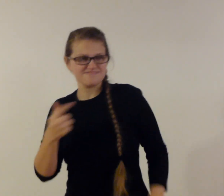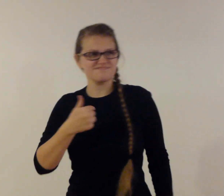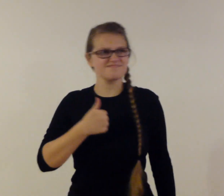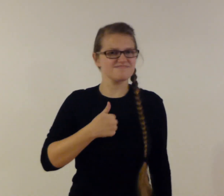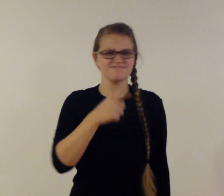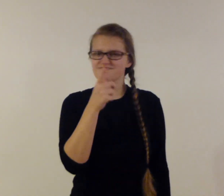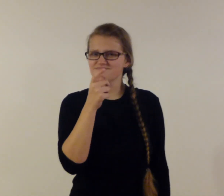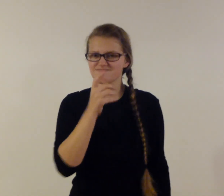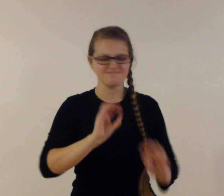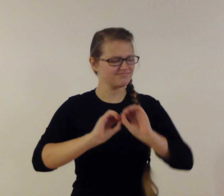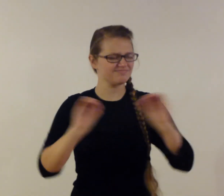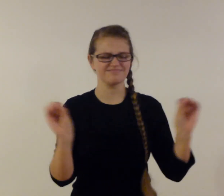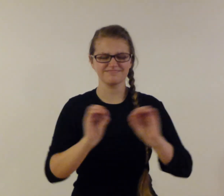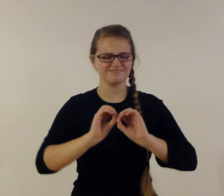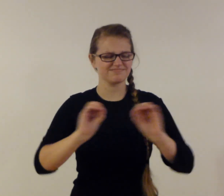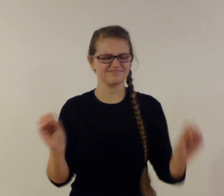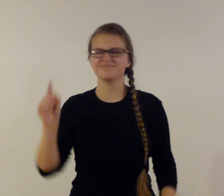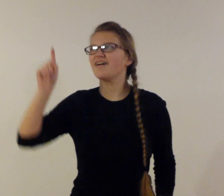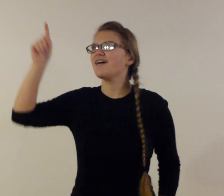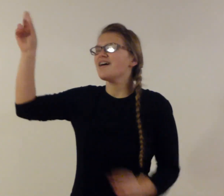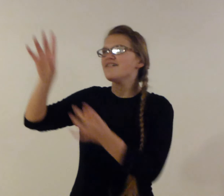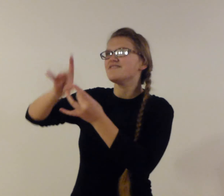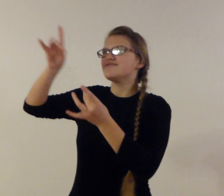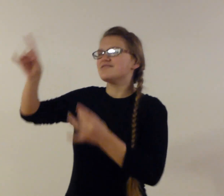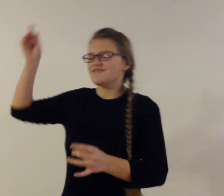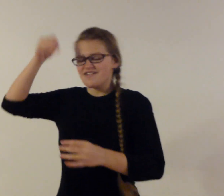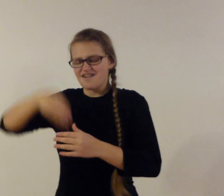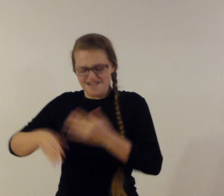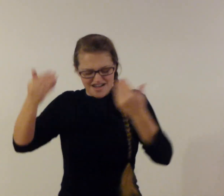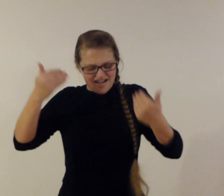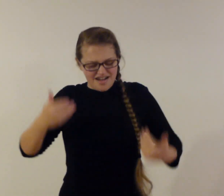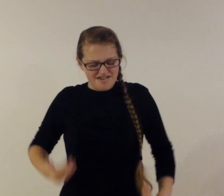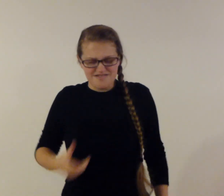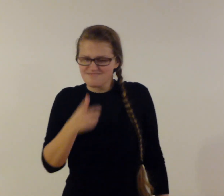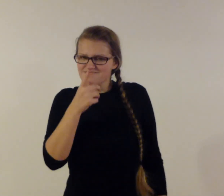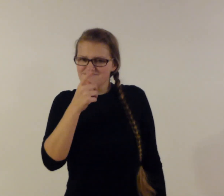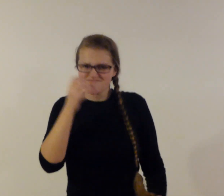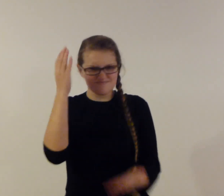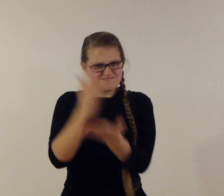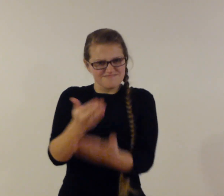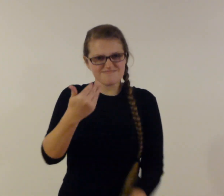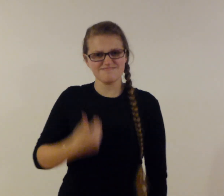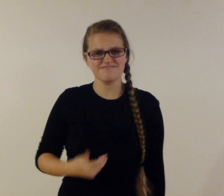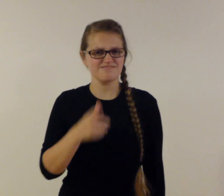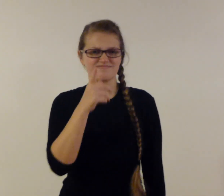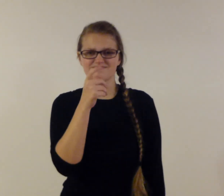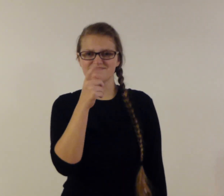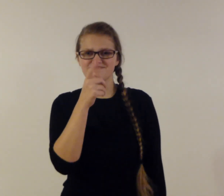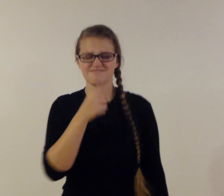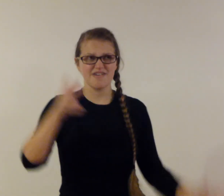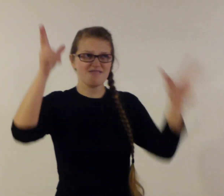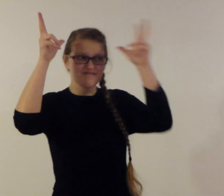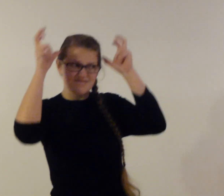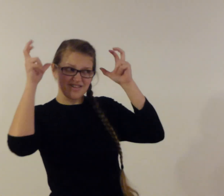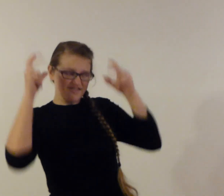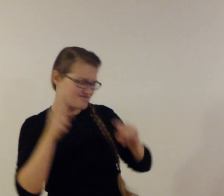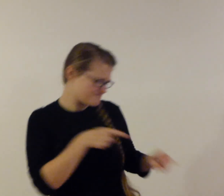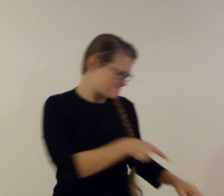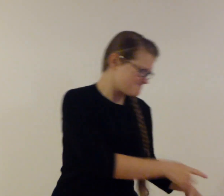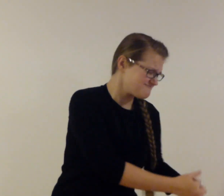And if I got his voice, then we could have stopped us. And if I got his fingers, then I won't stand